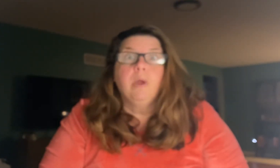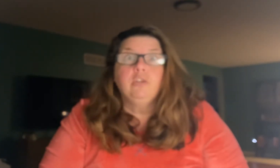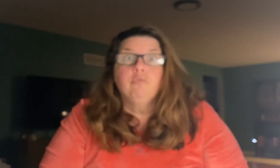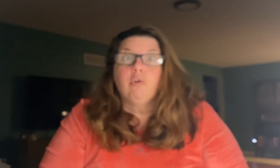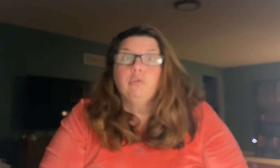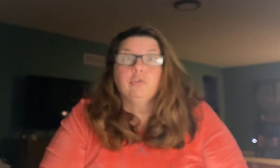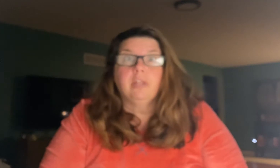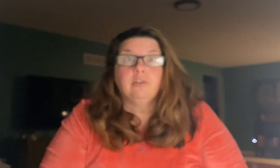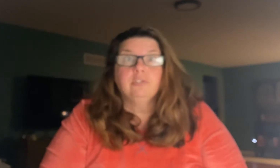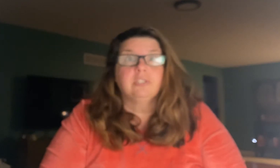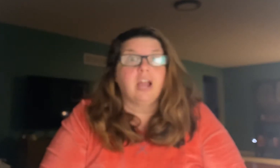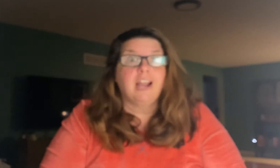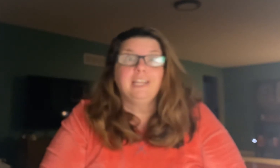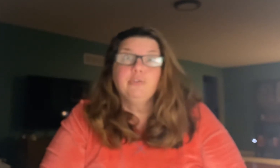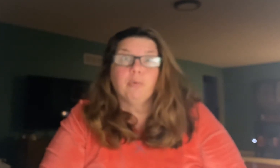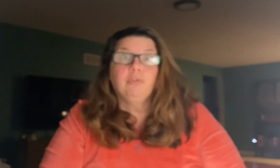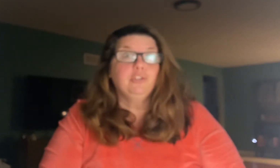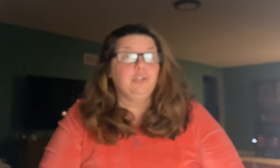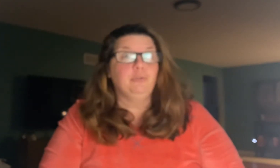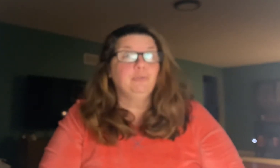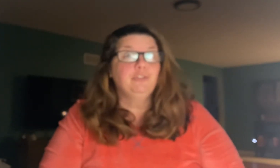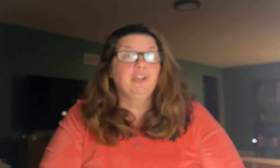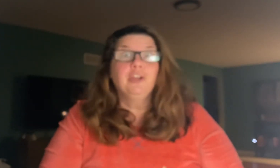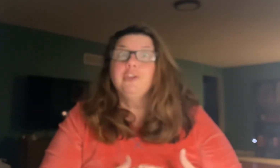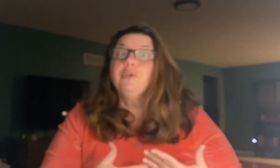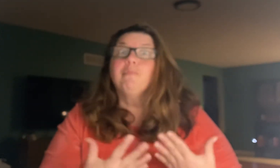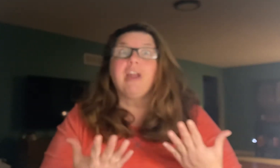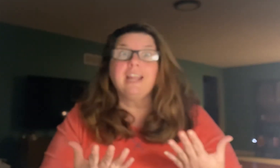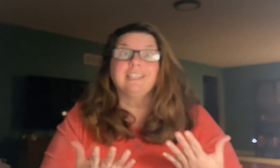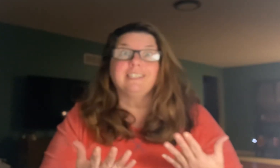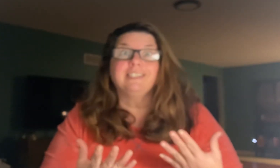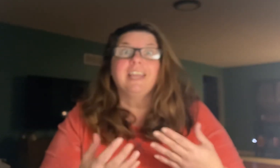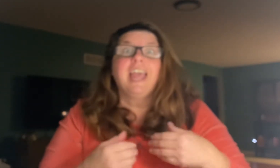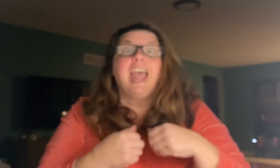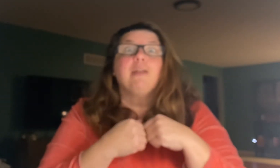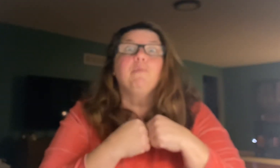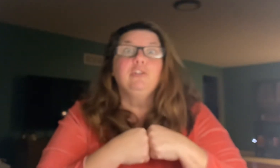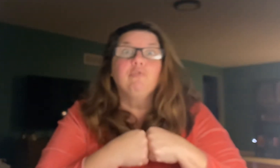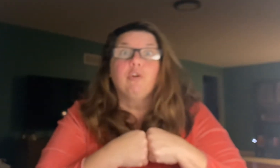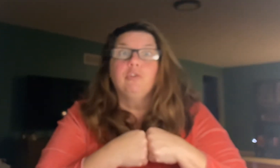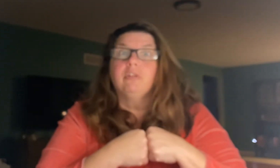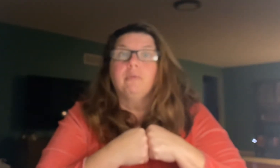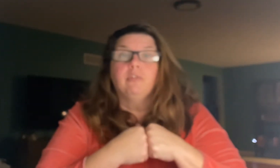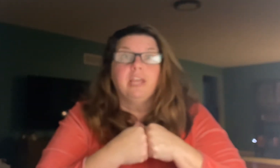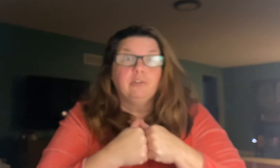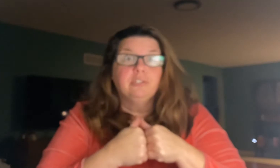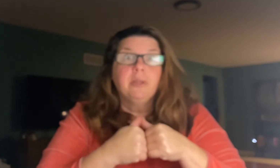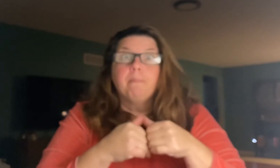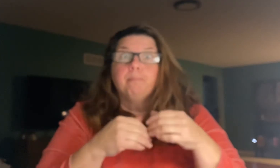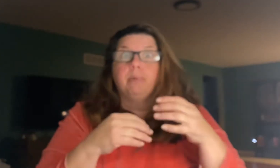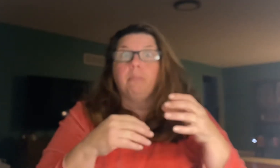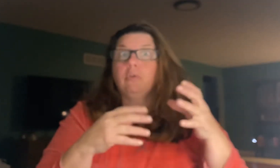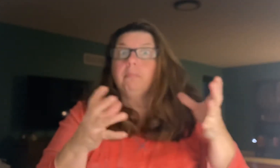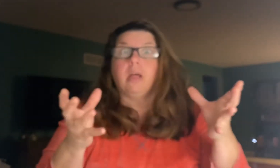you wrote your letters tiny, normal, and huge, you practiced. And when you wrote your letters bubble or block,